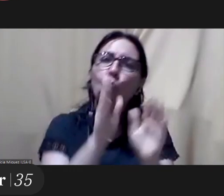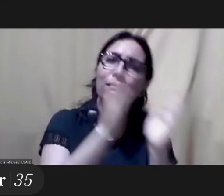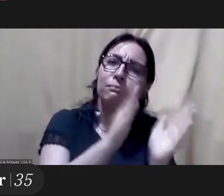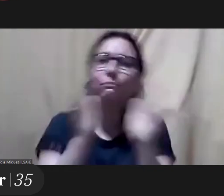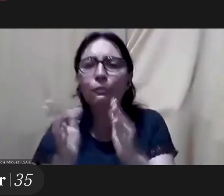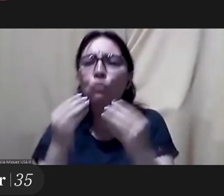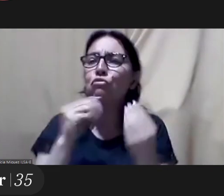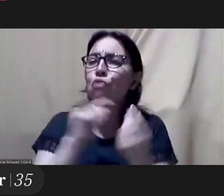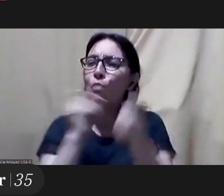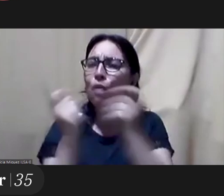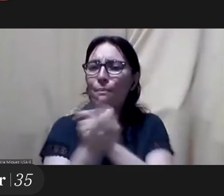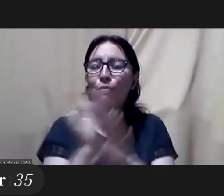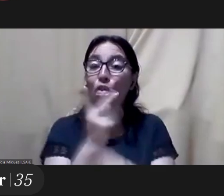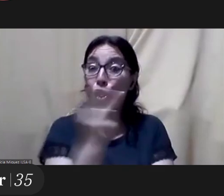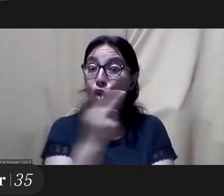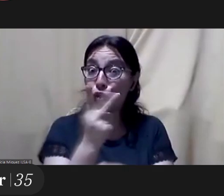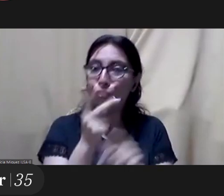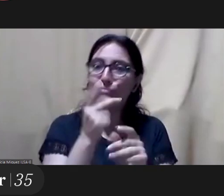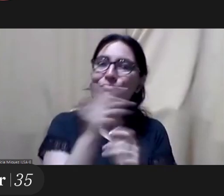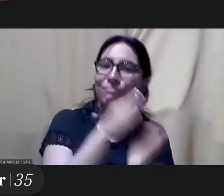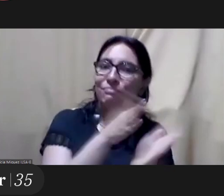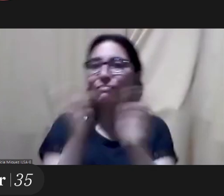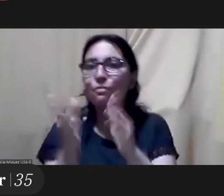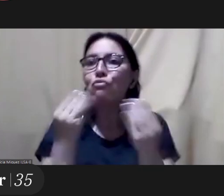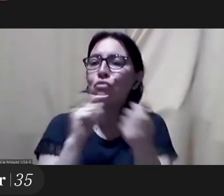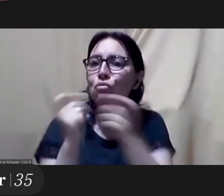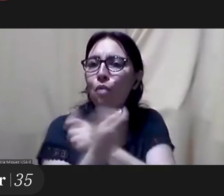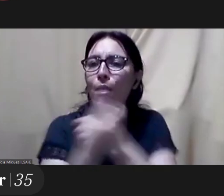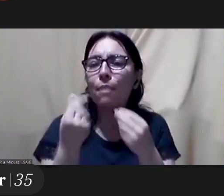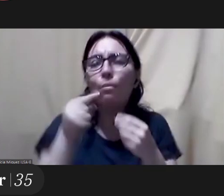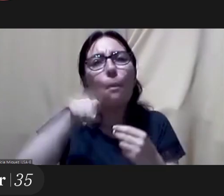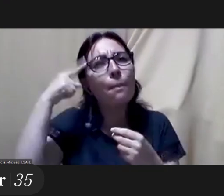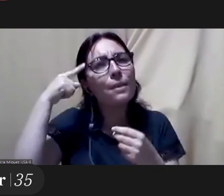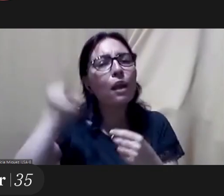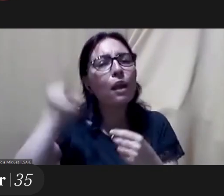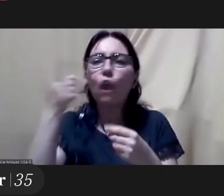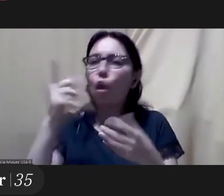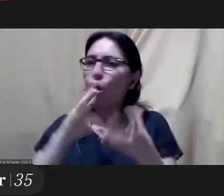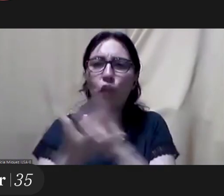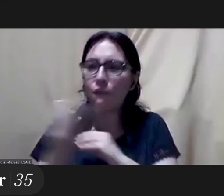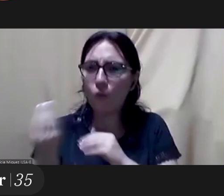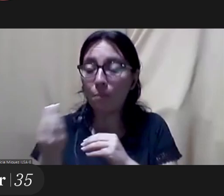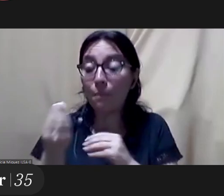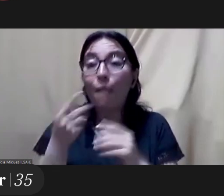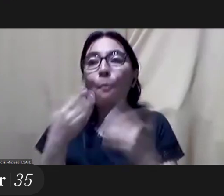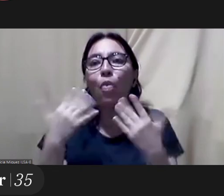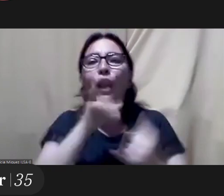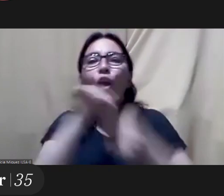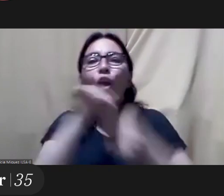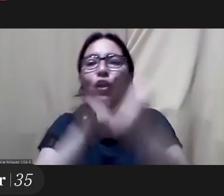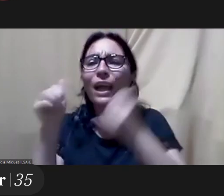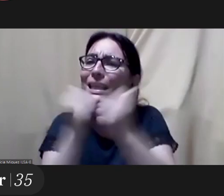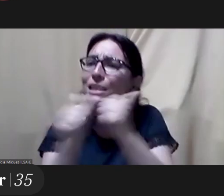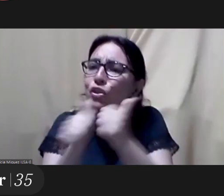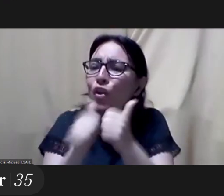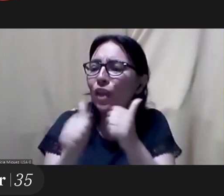binary structure and to be able to think a different logic, to think of the structure of stories